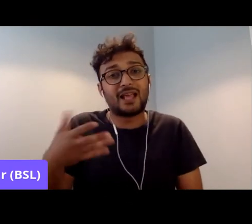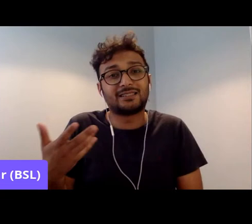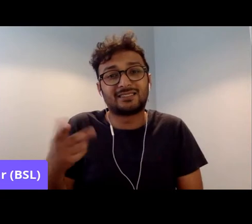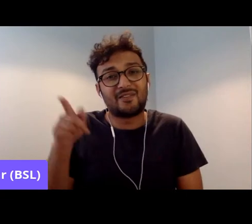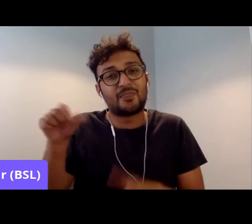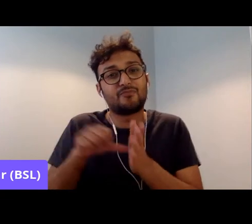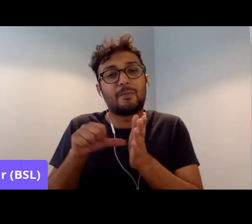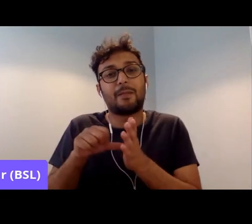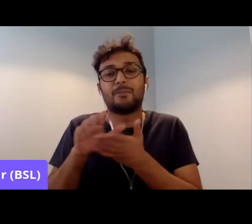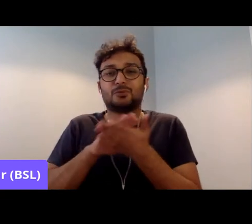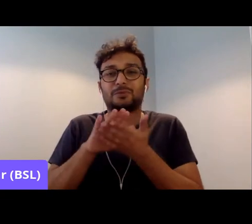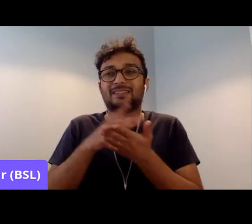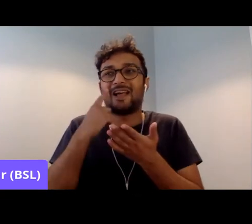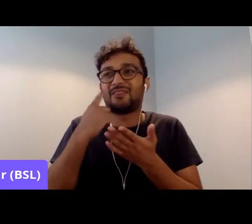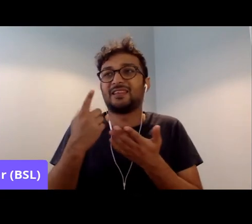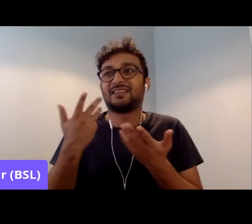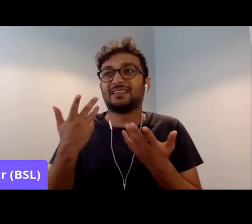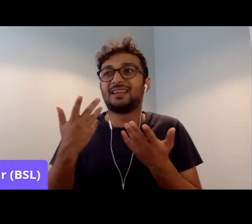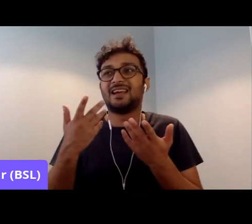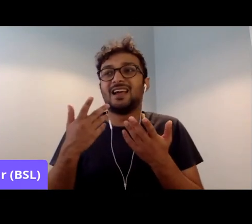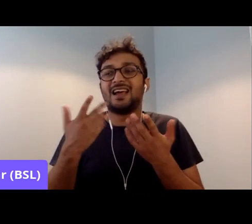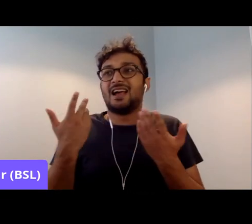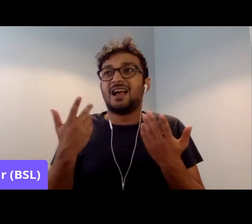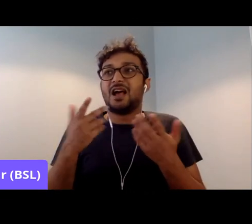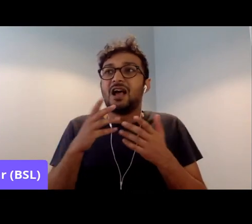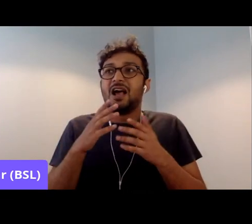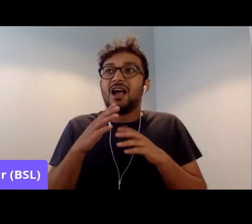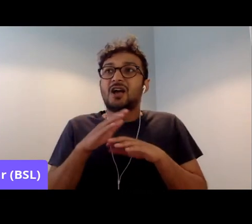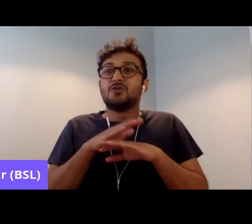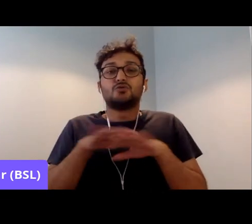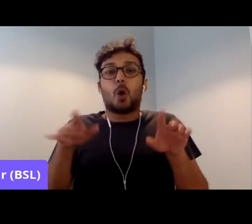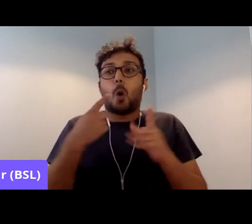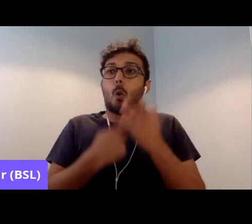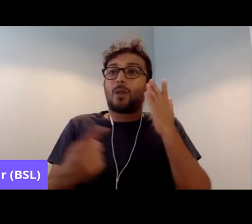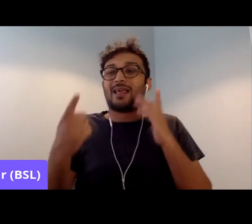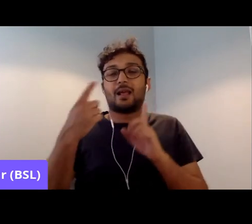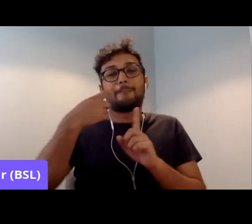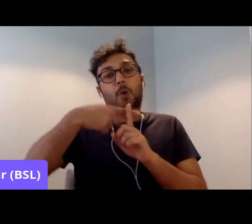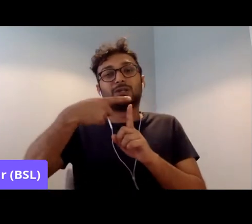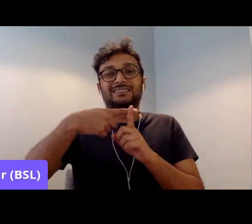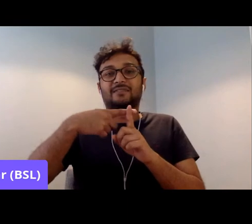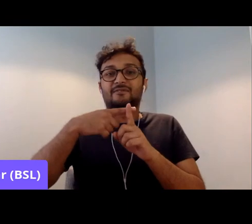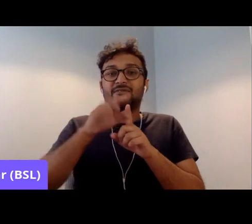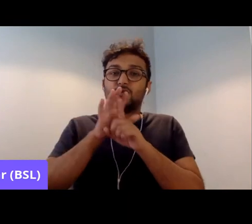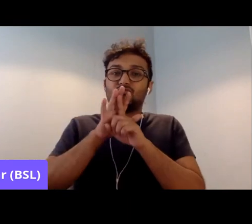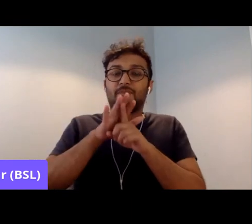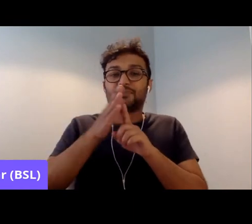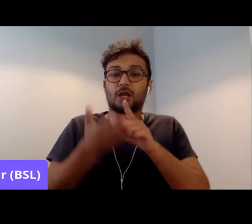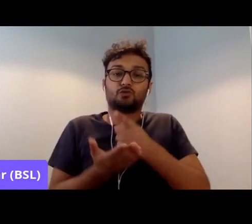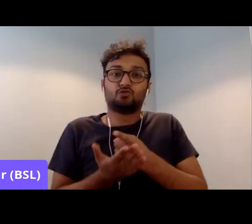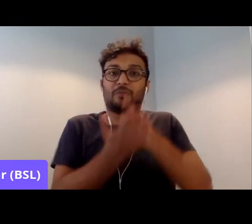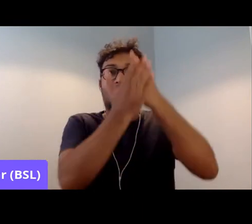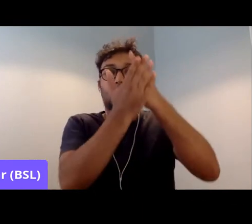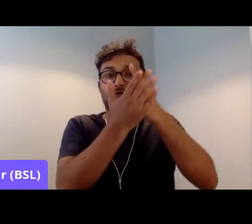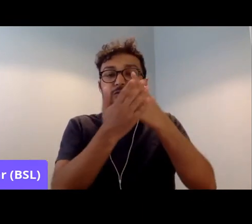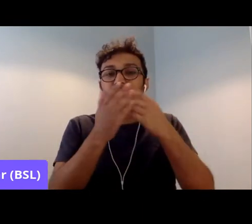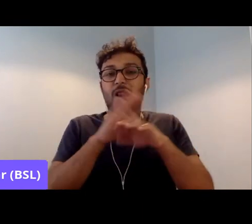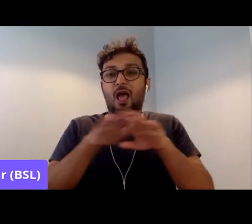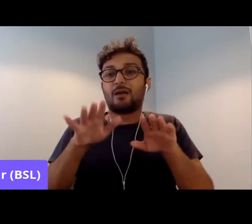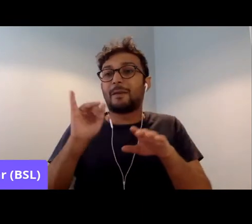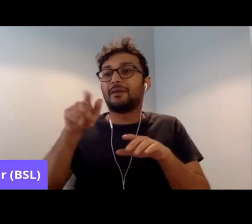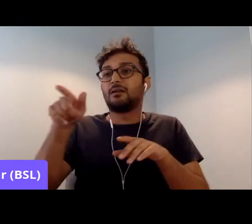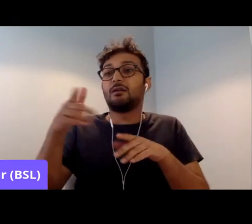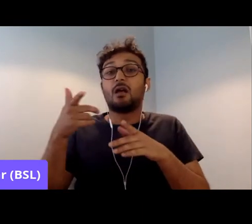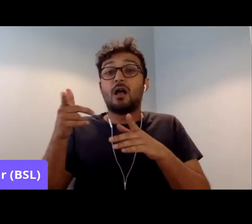completely revolutionize. It isn't simply having positive discrimination and letting anybody in who doesn't have talents or